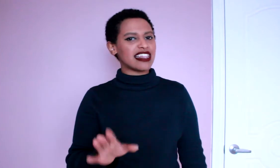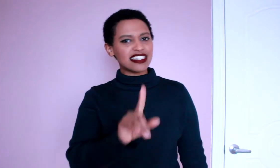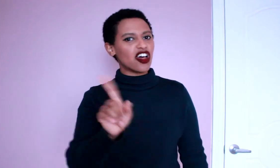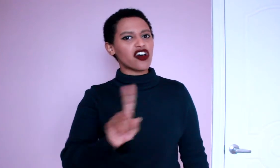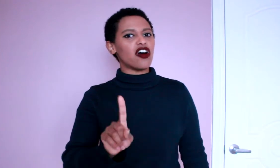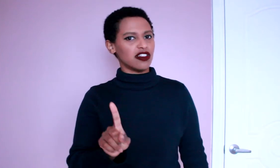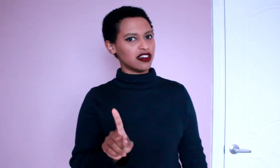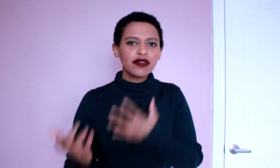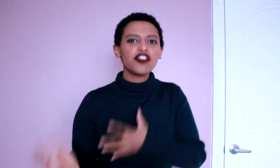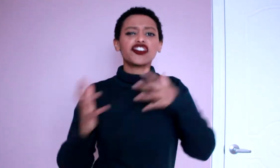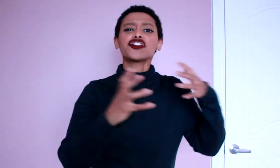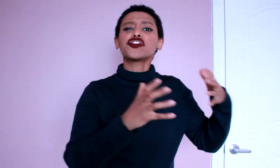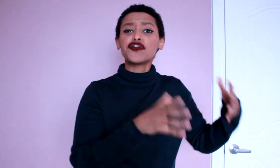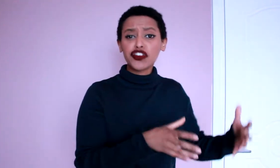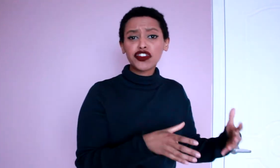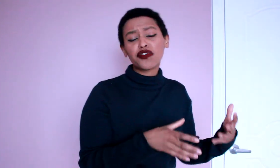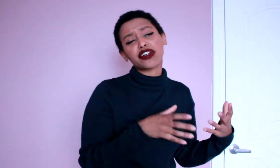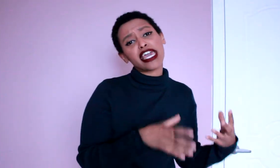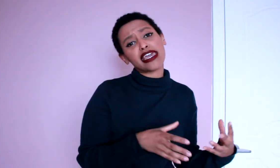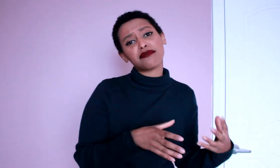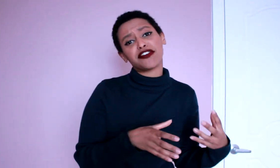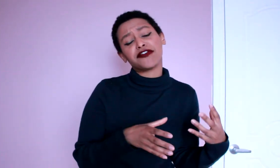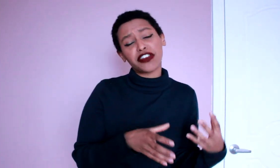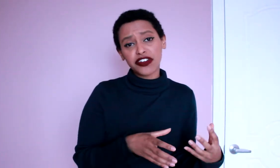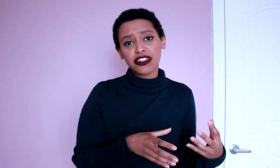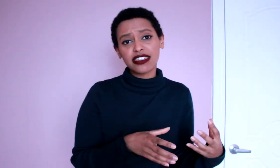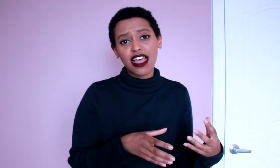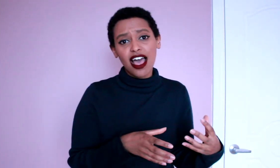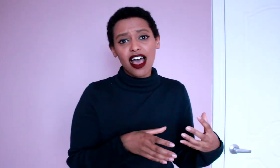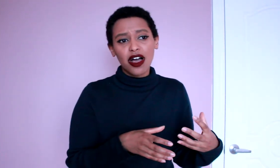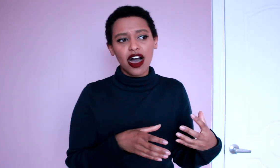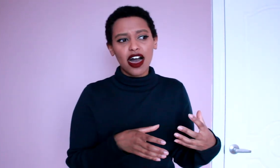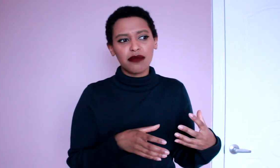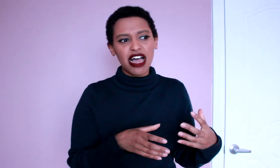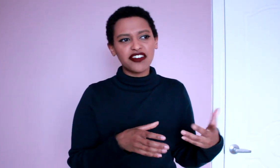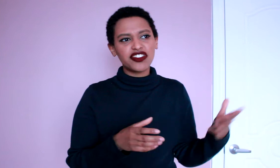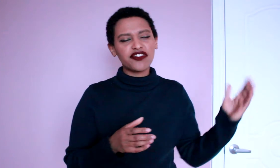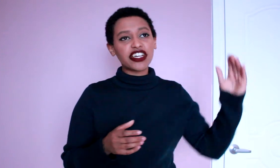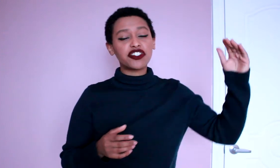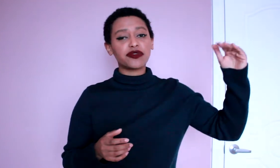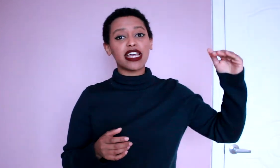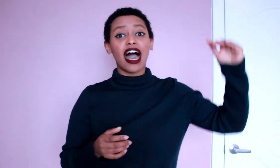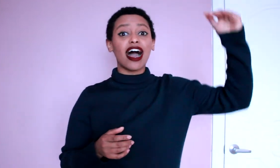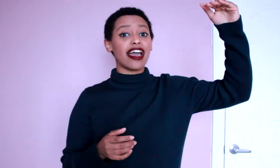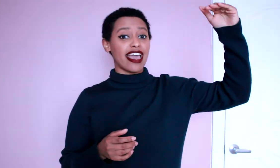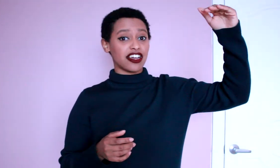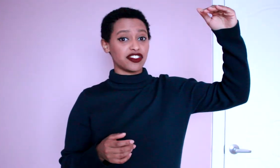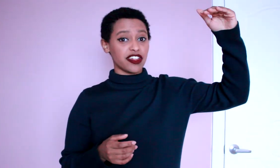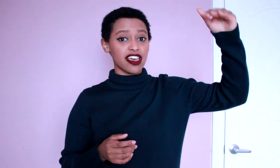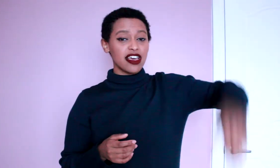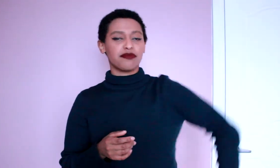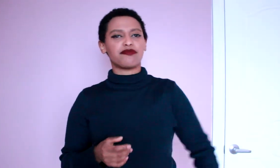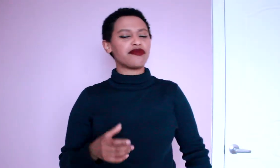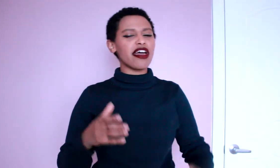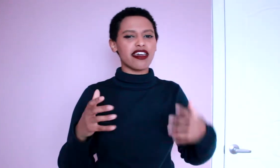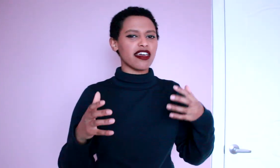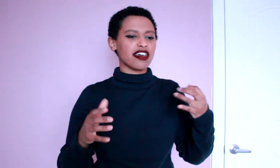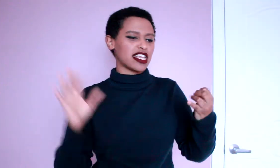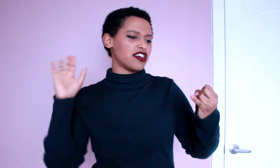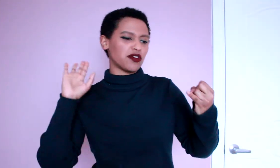that's not all. When the Turtles first overcame their fears after a victory high actually they you know